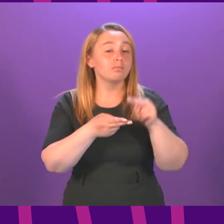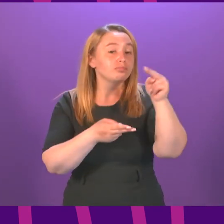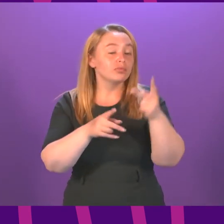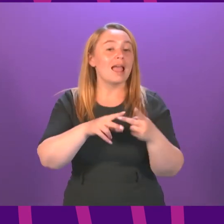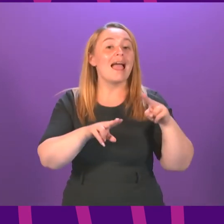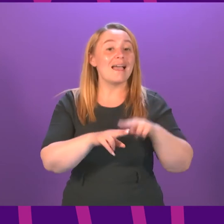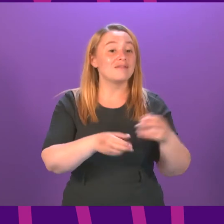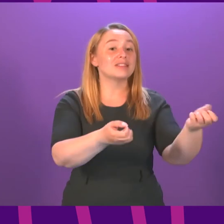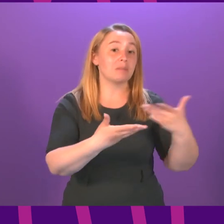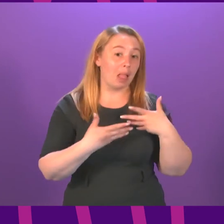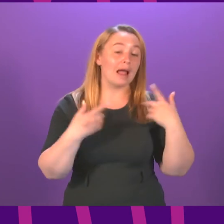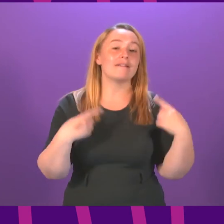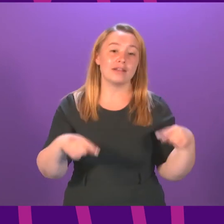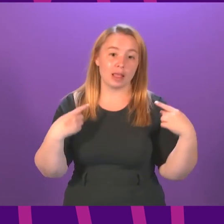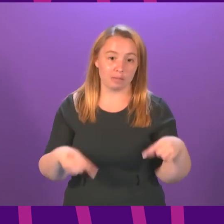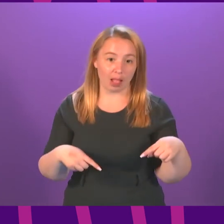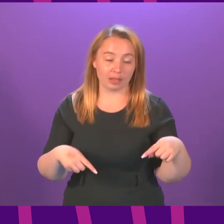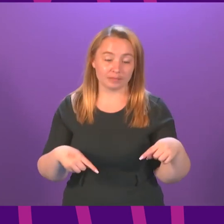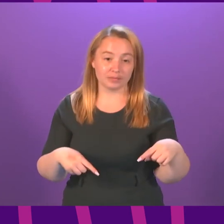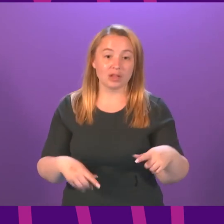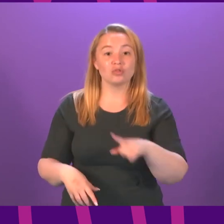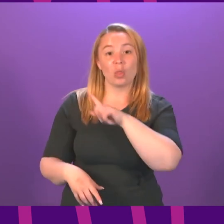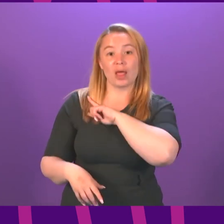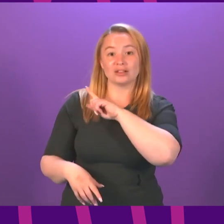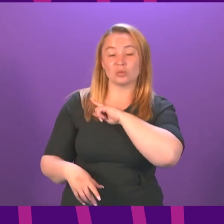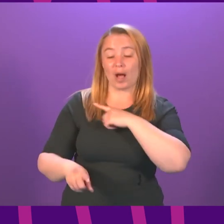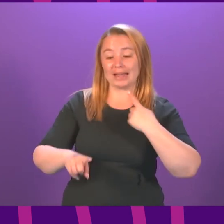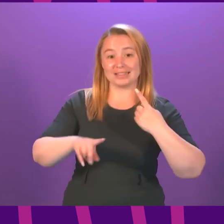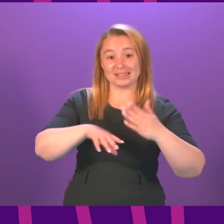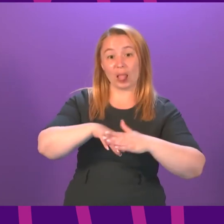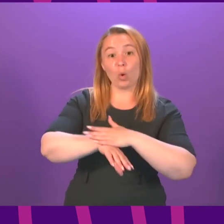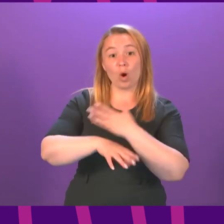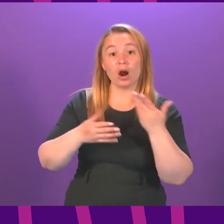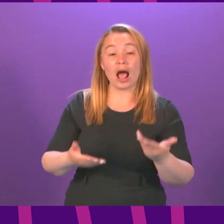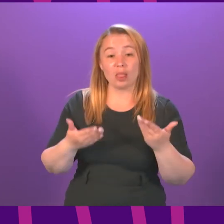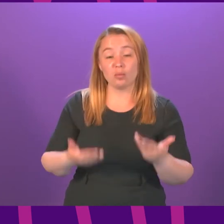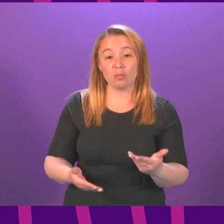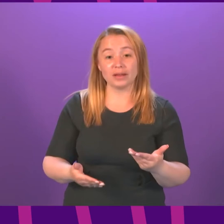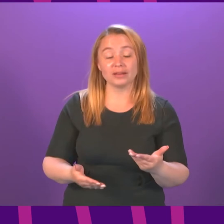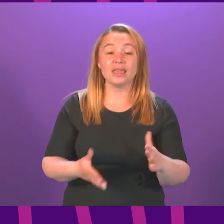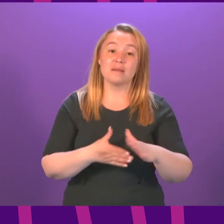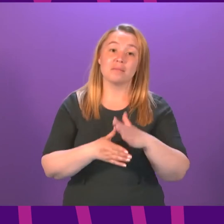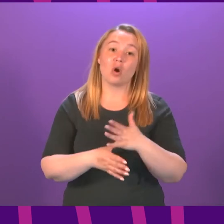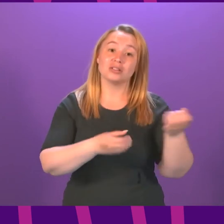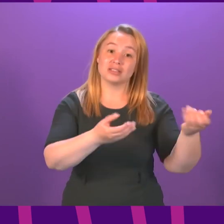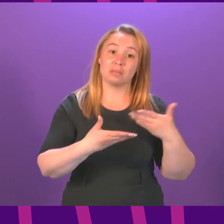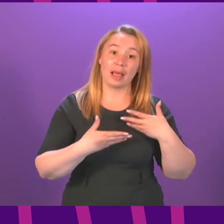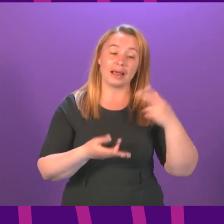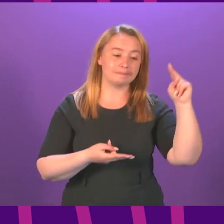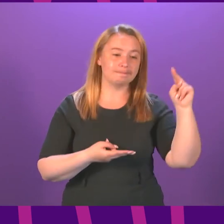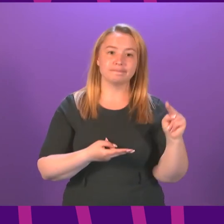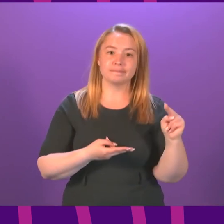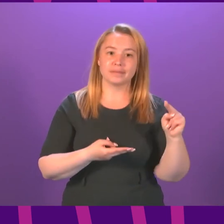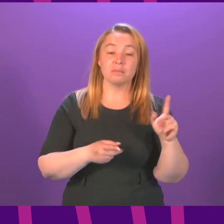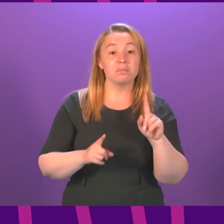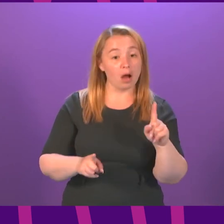so that is what is limiting our speed of vaccination but our speed of vaccination is very fast so if